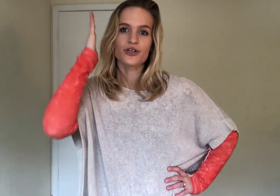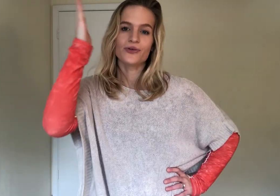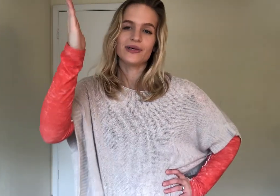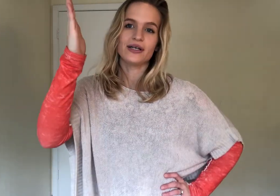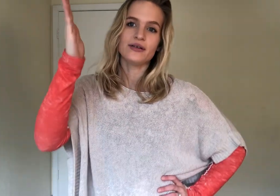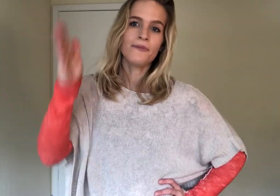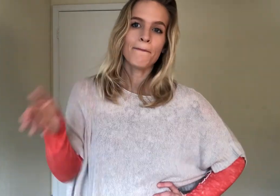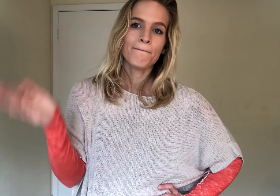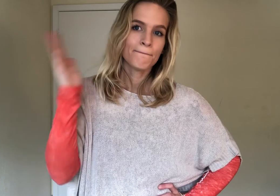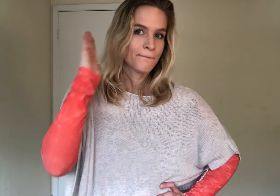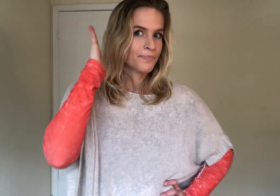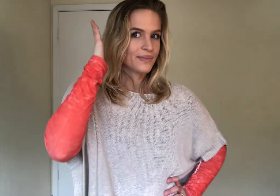Will.